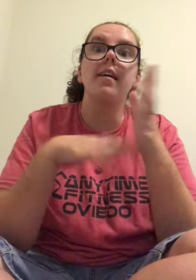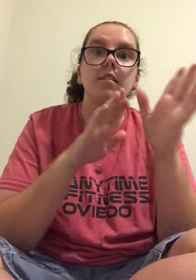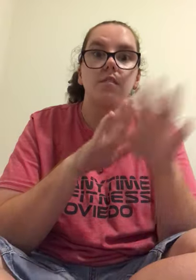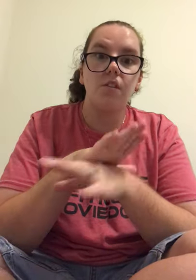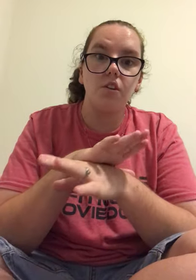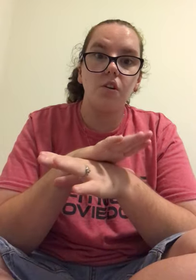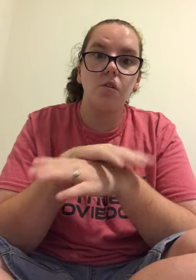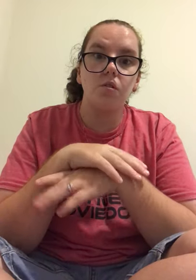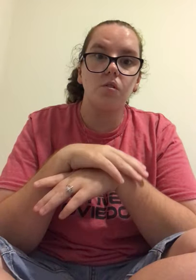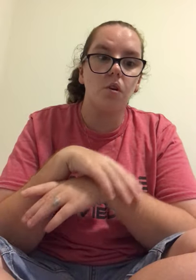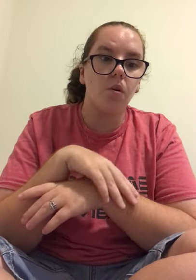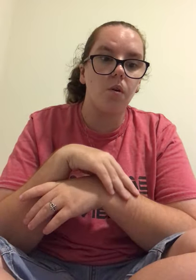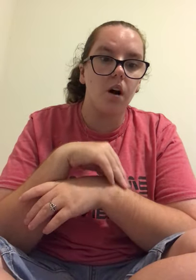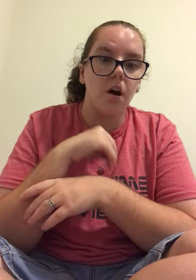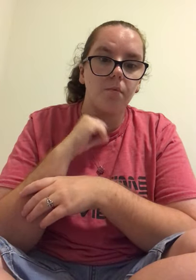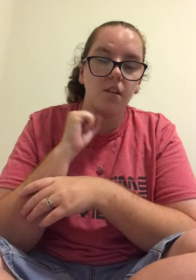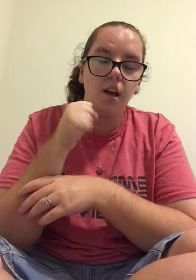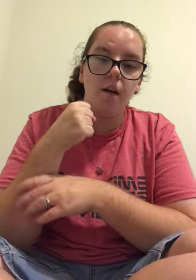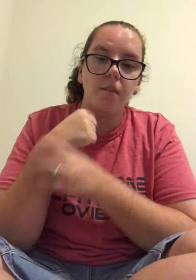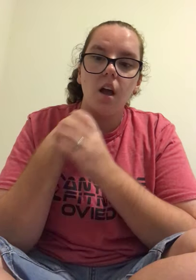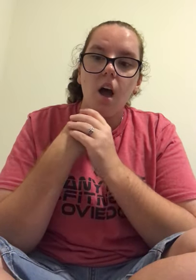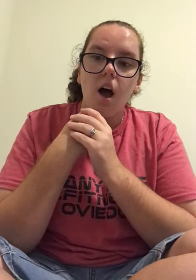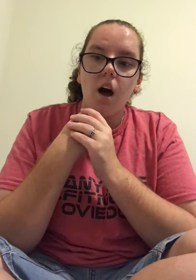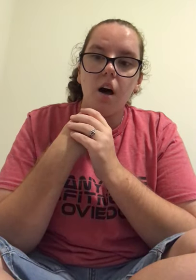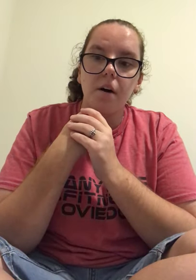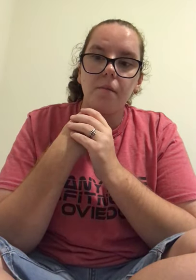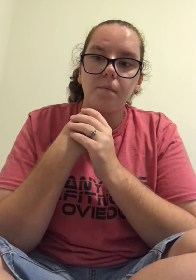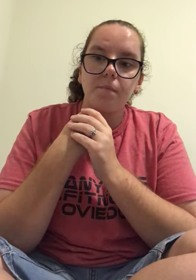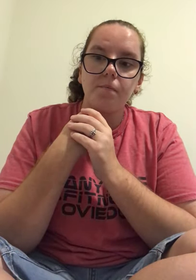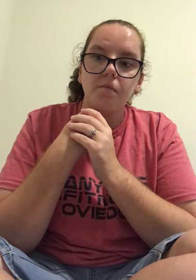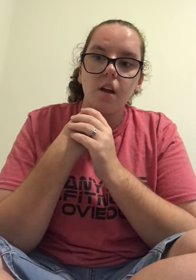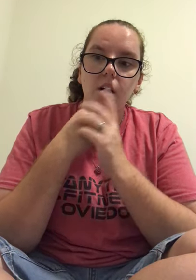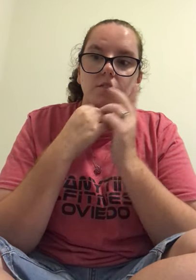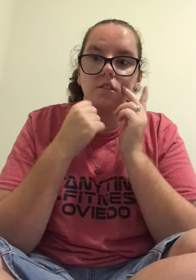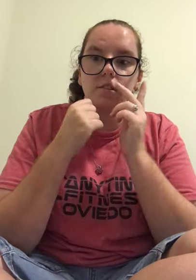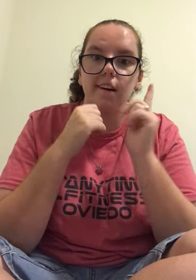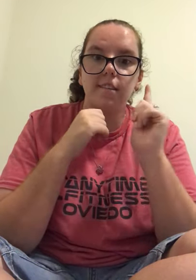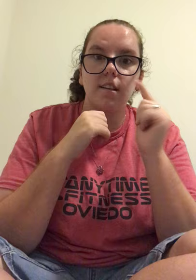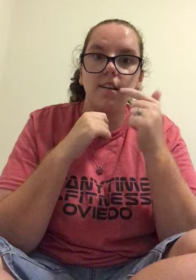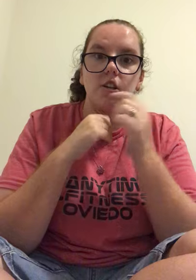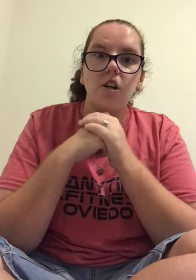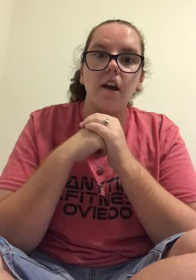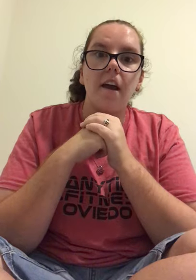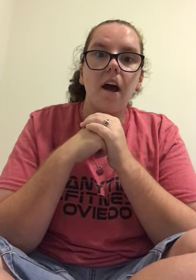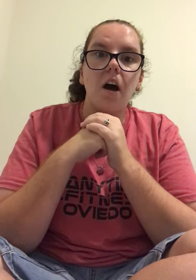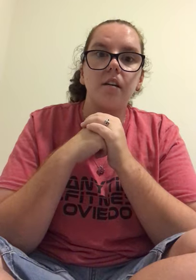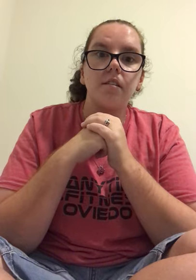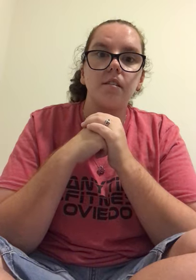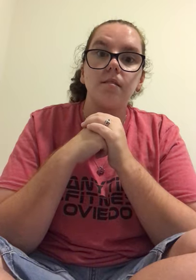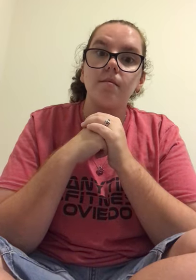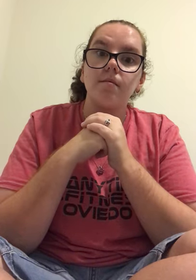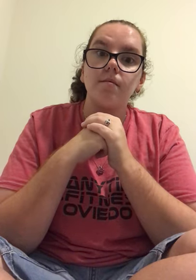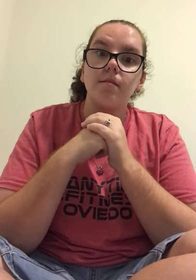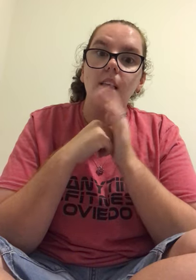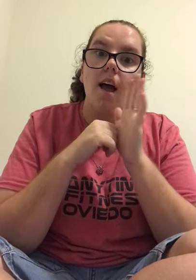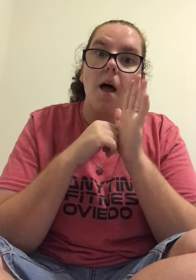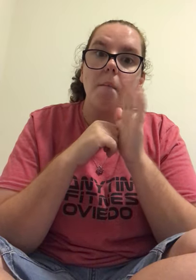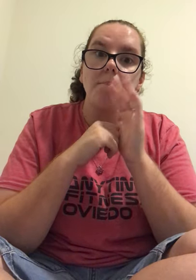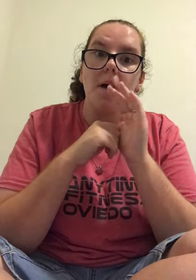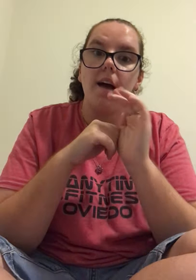next video so uh yeah um I will see you guys later and bye